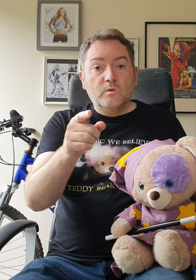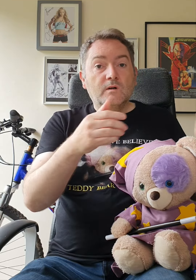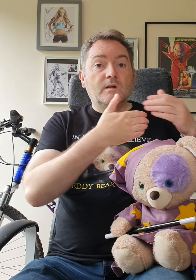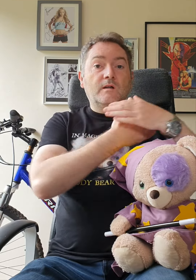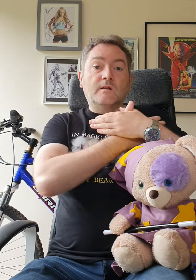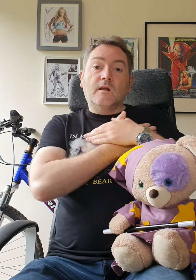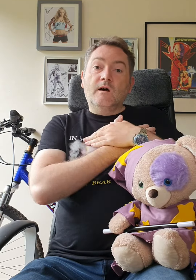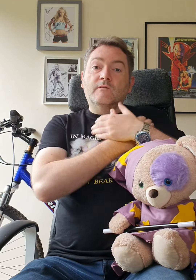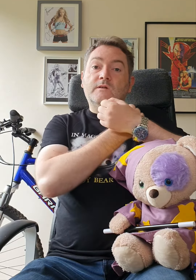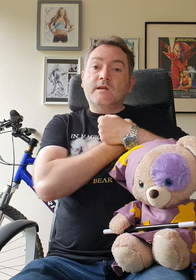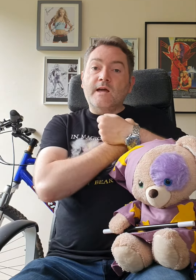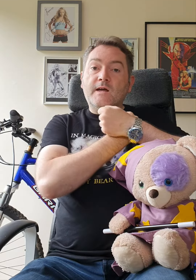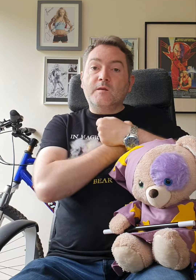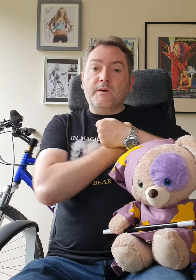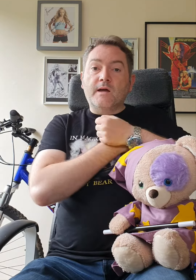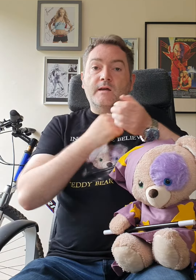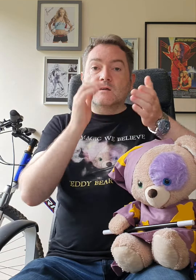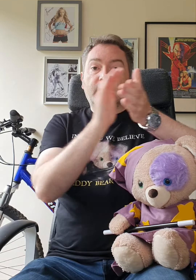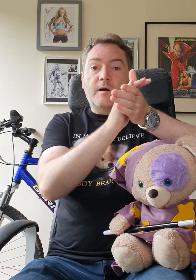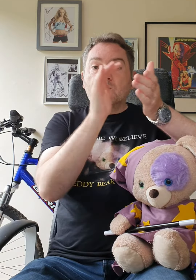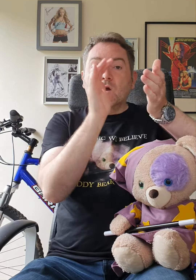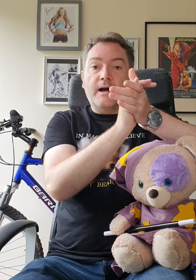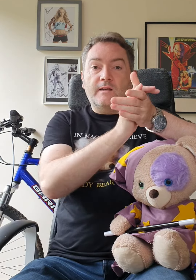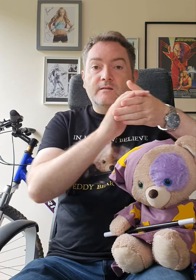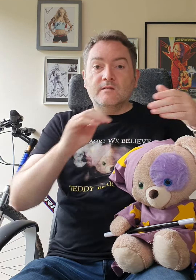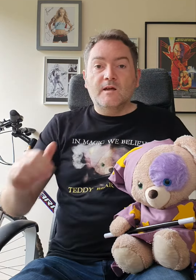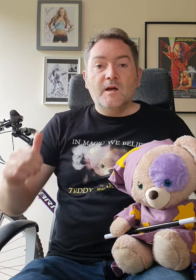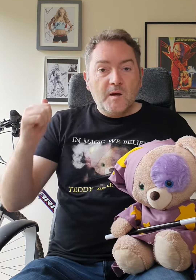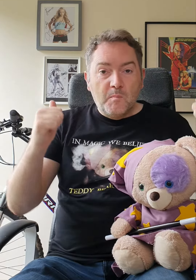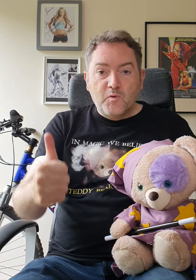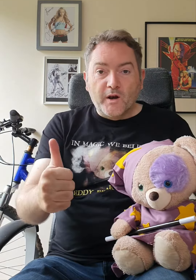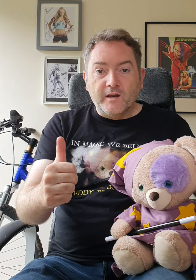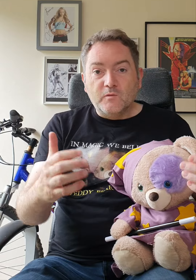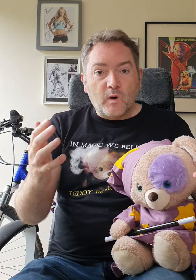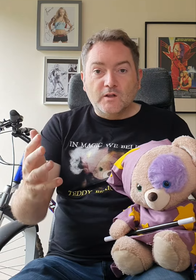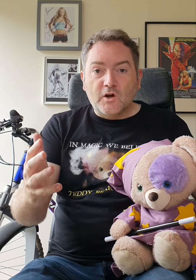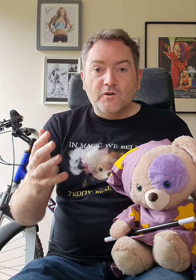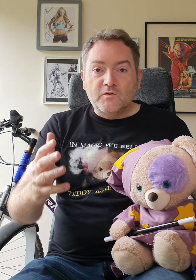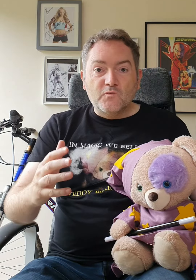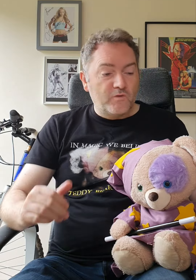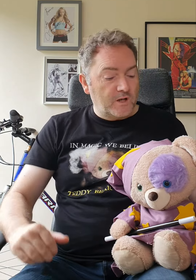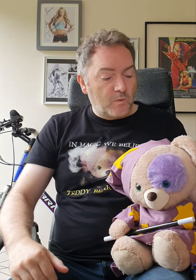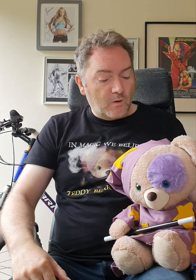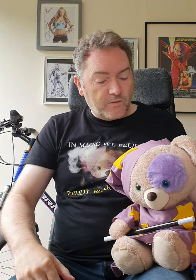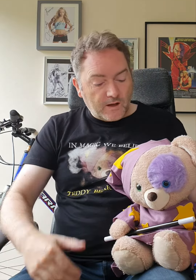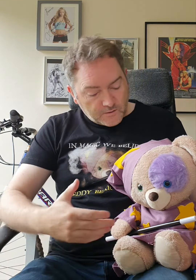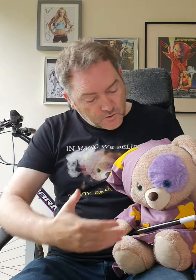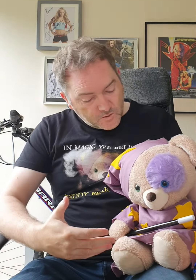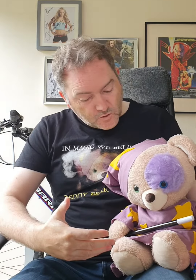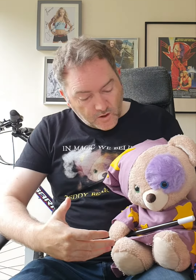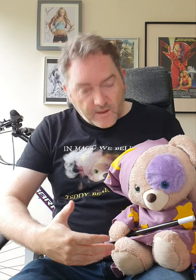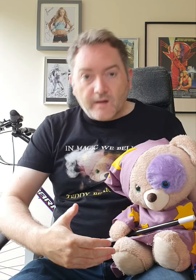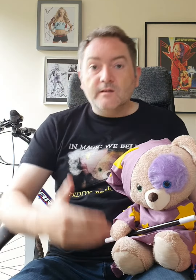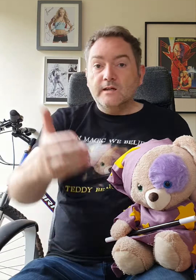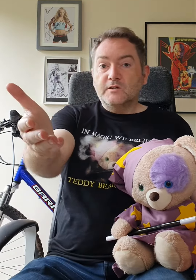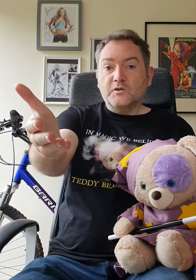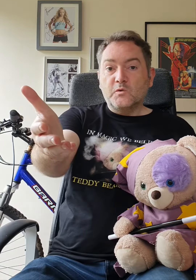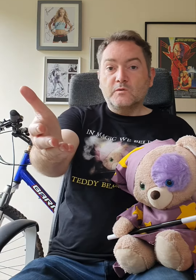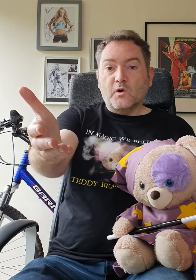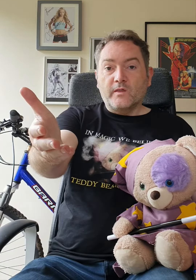love your teddy bear, clap your hands. Brilliant. Well done. you've done really well with that did you enjoy that and did you enjoy